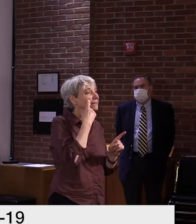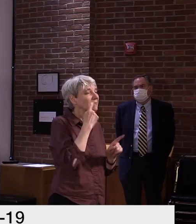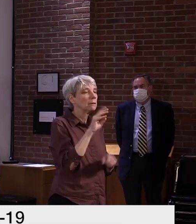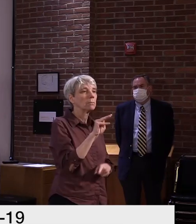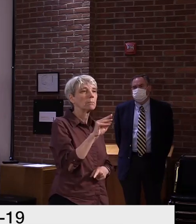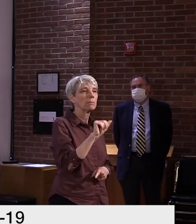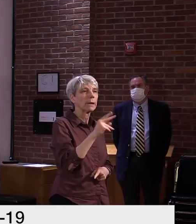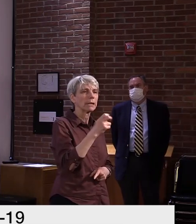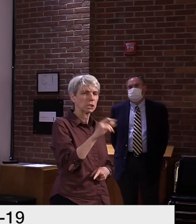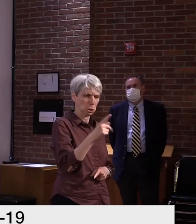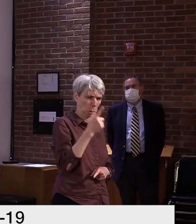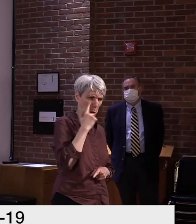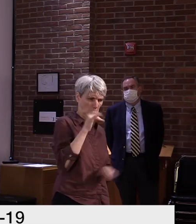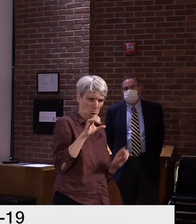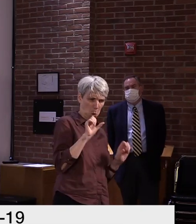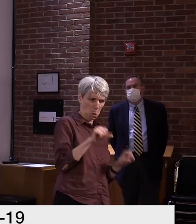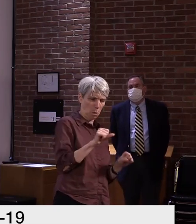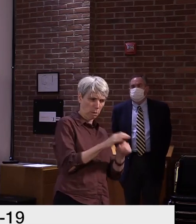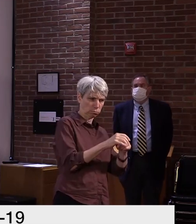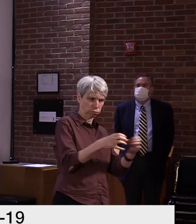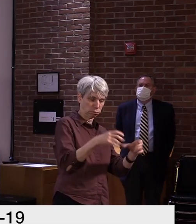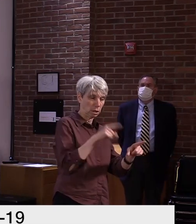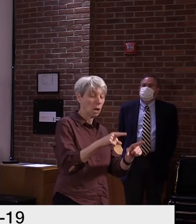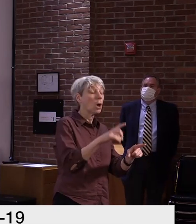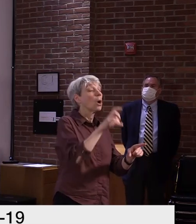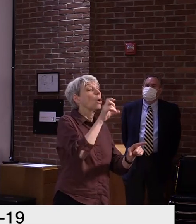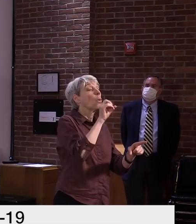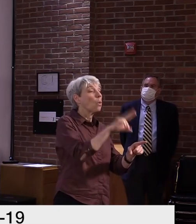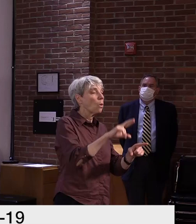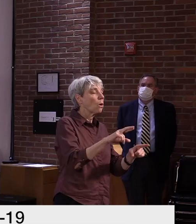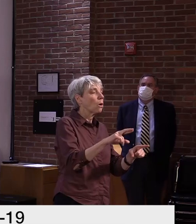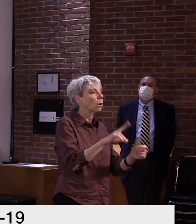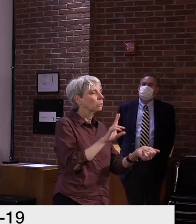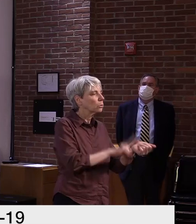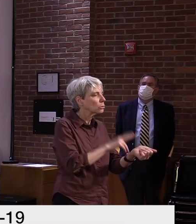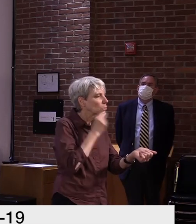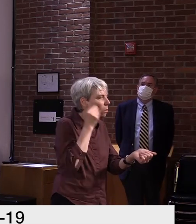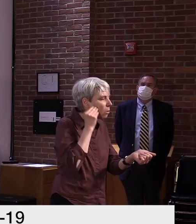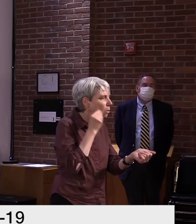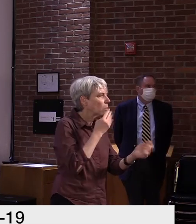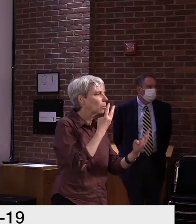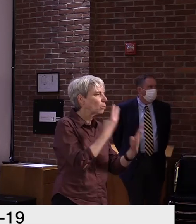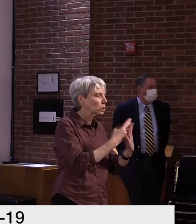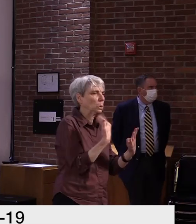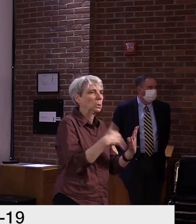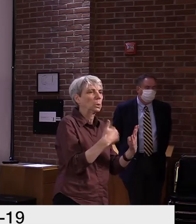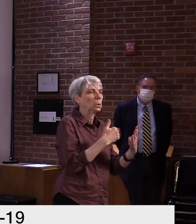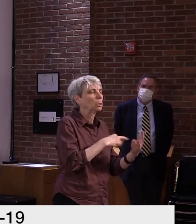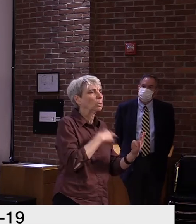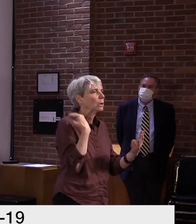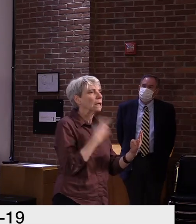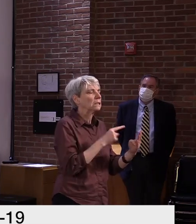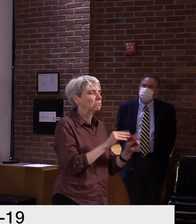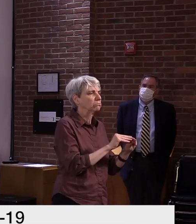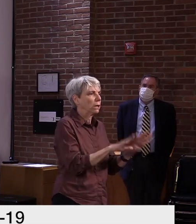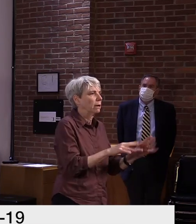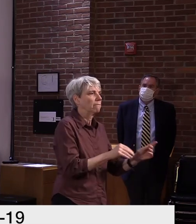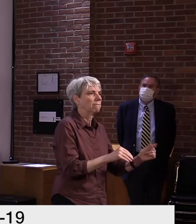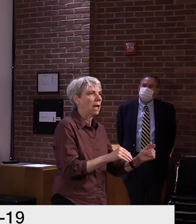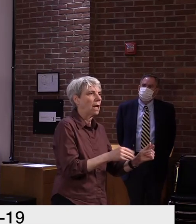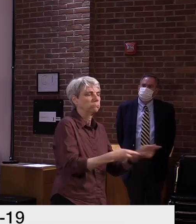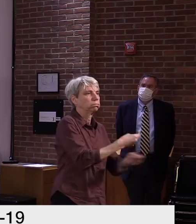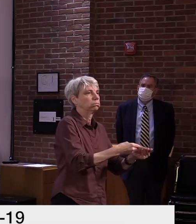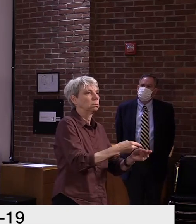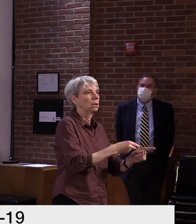or we have a vulnerable high-risk population. Um, and it would warrant something